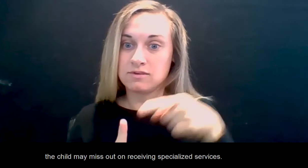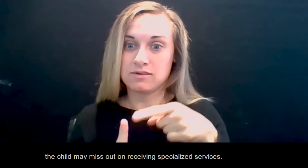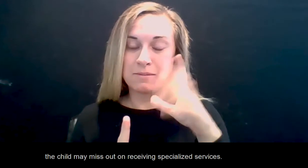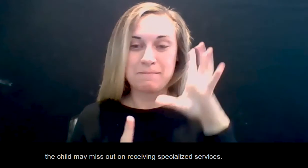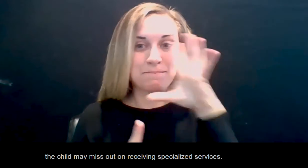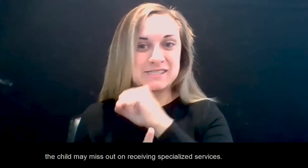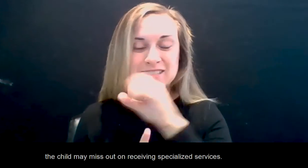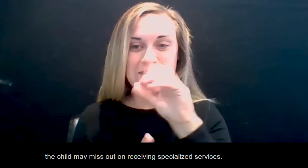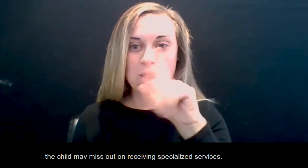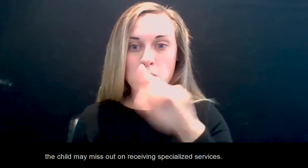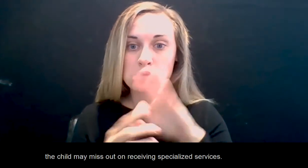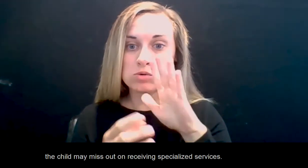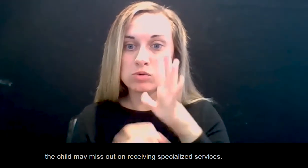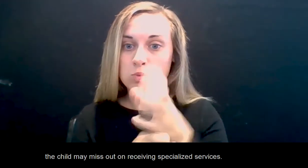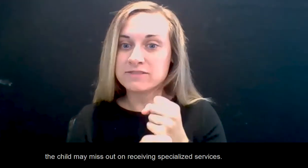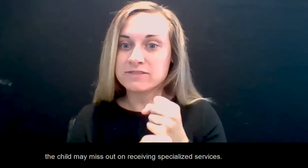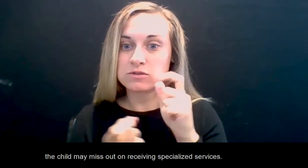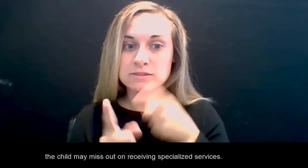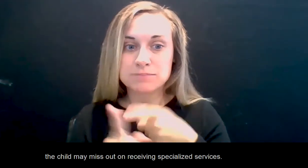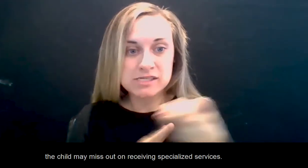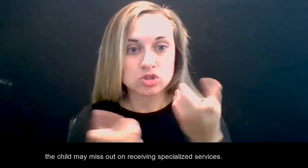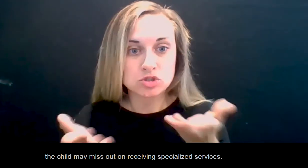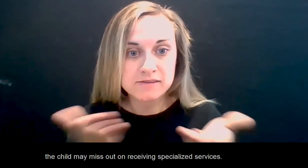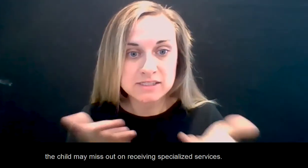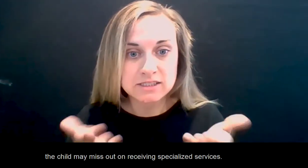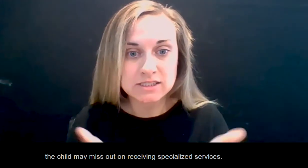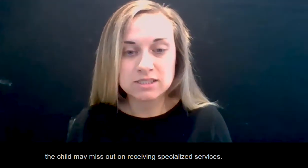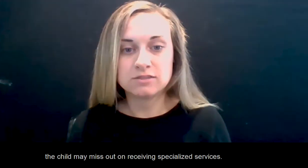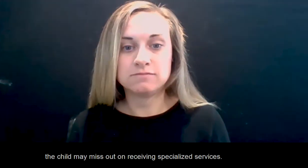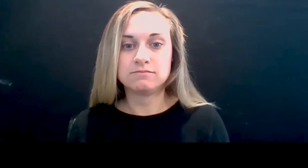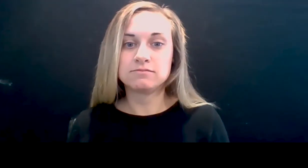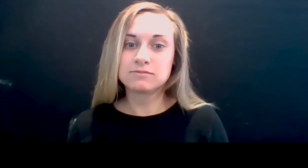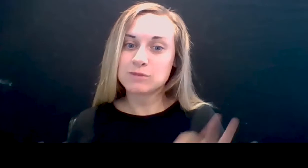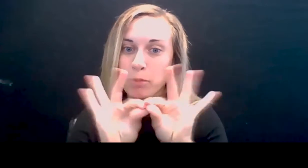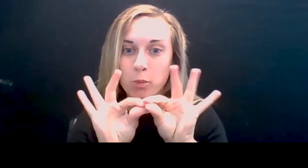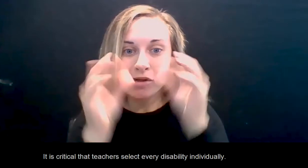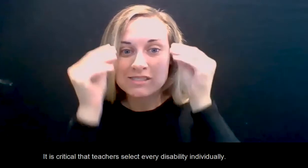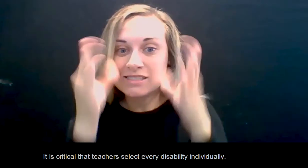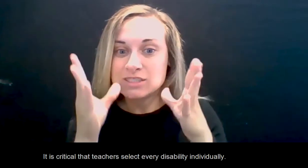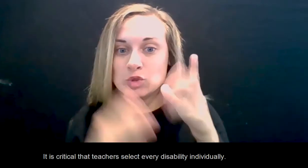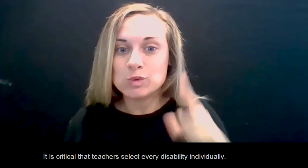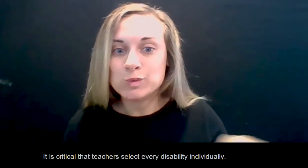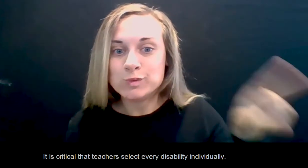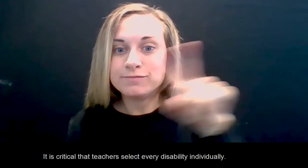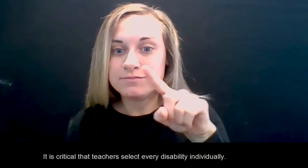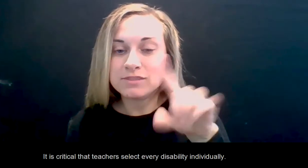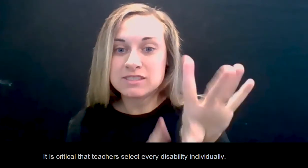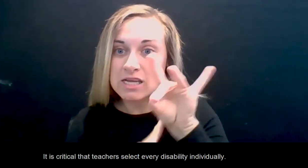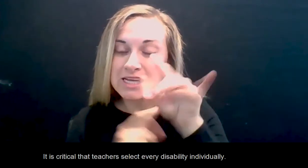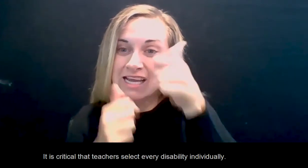The child may miss out on receiving specialized services. It is critical that teachers select